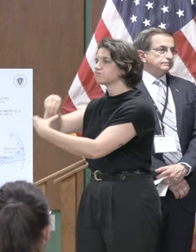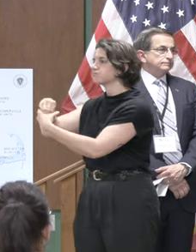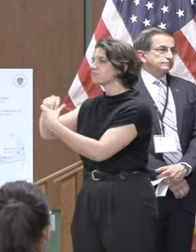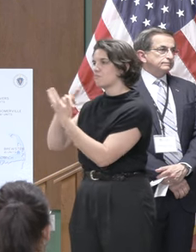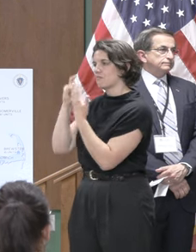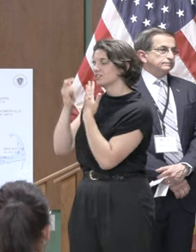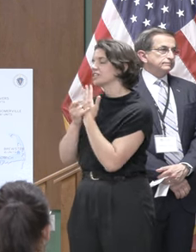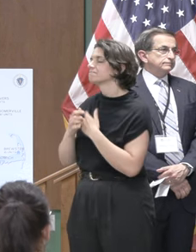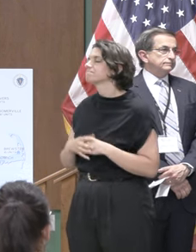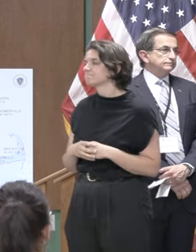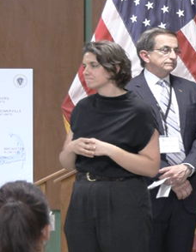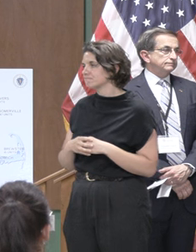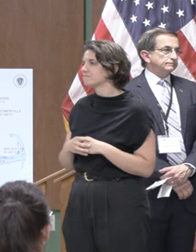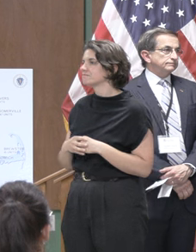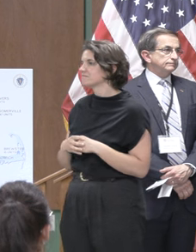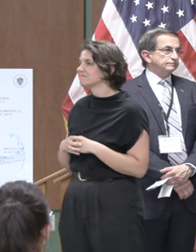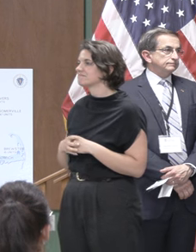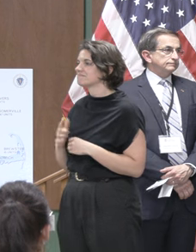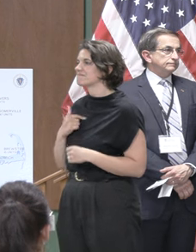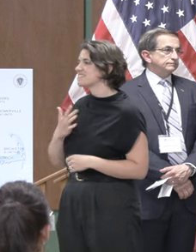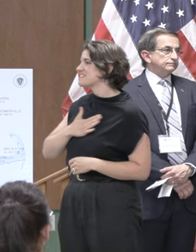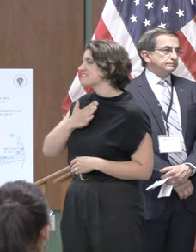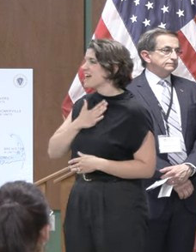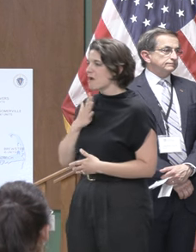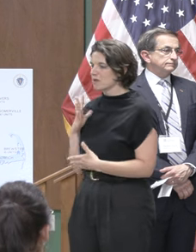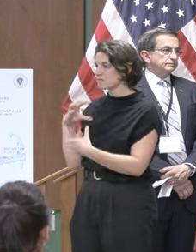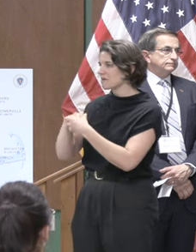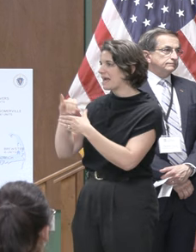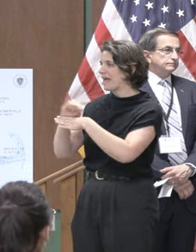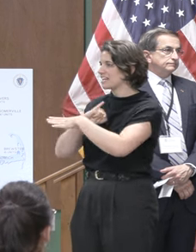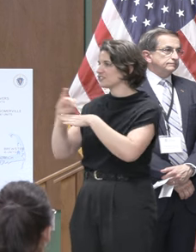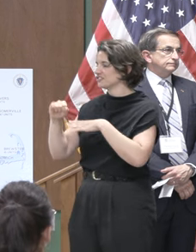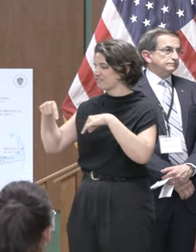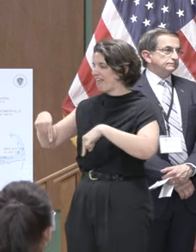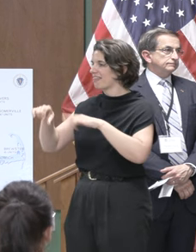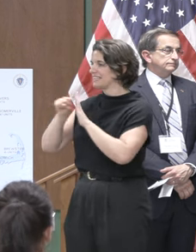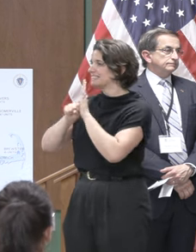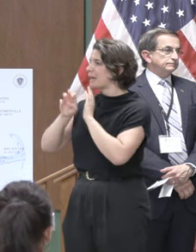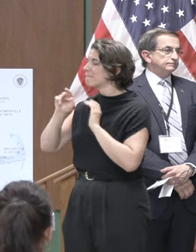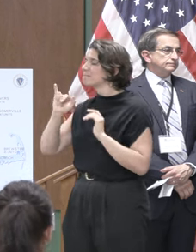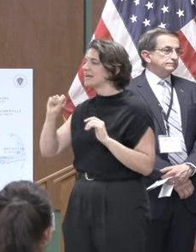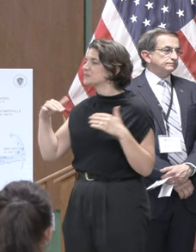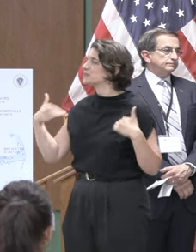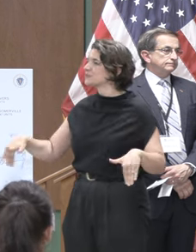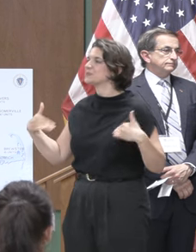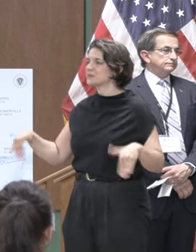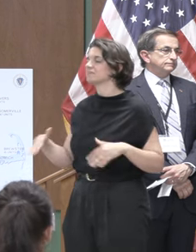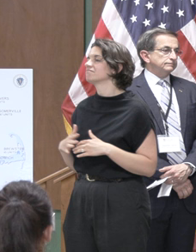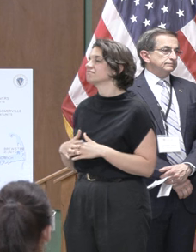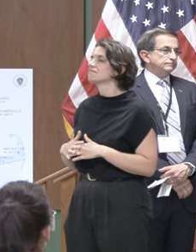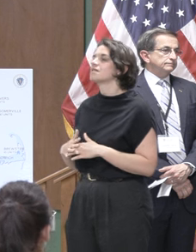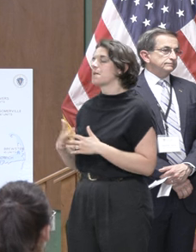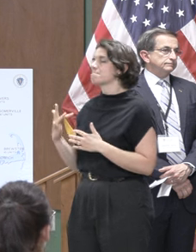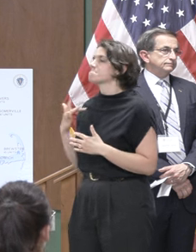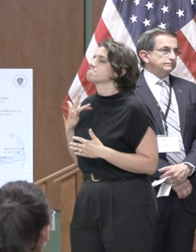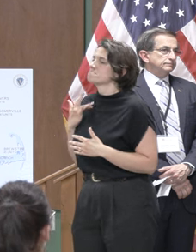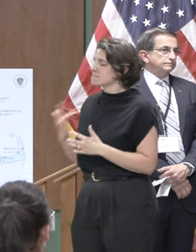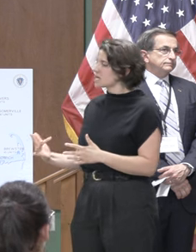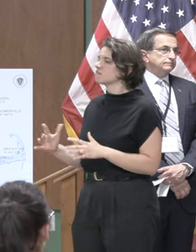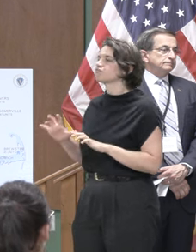project in an industry in a state like massachusetts that does so much good for the communities that they invest in